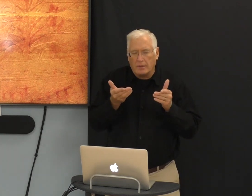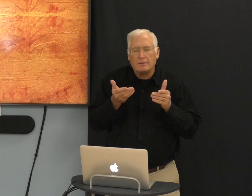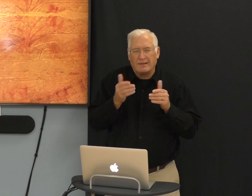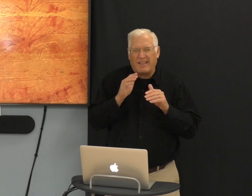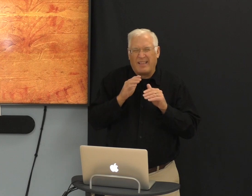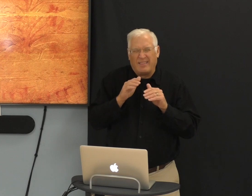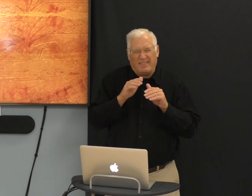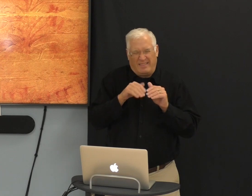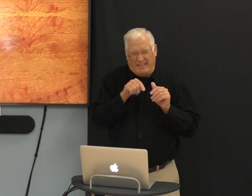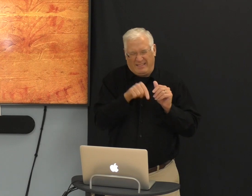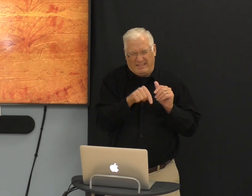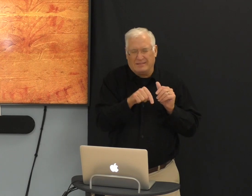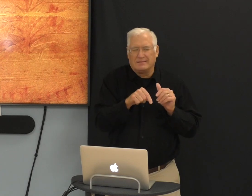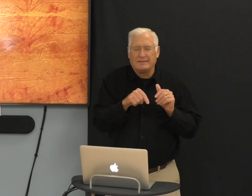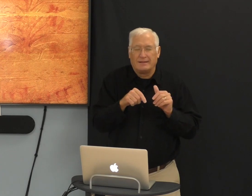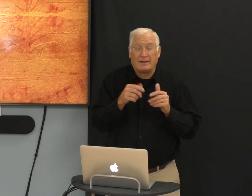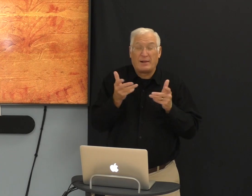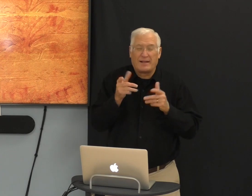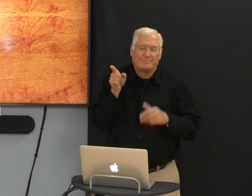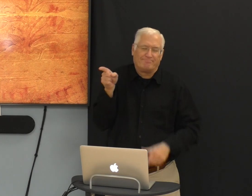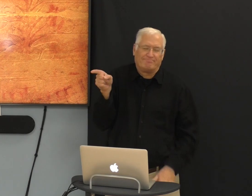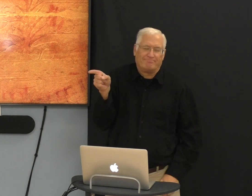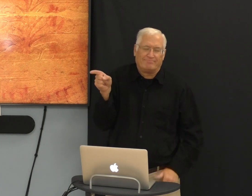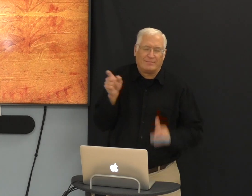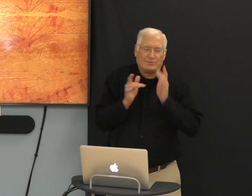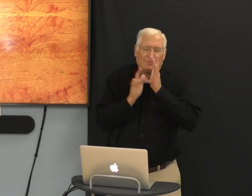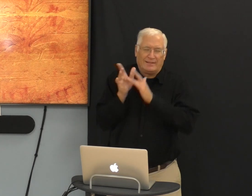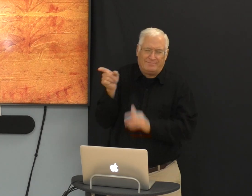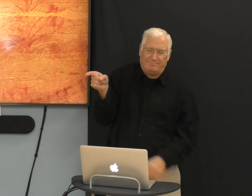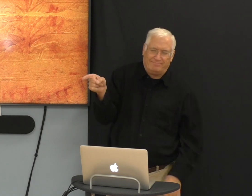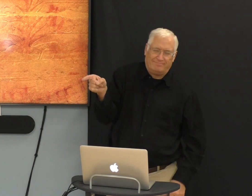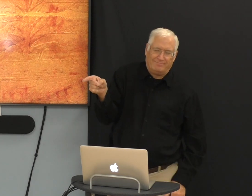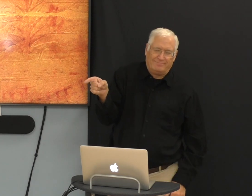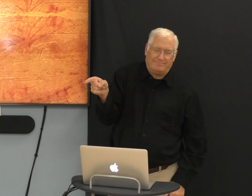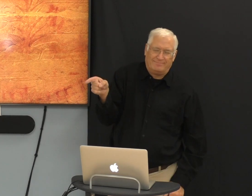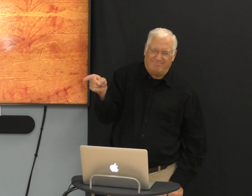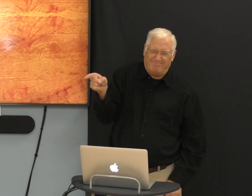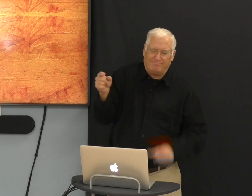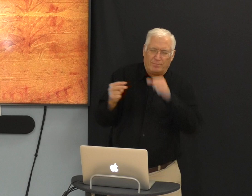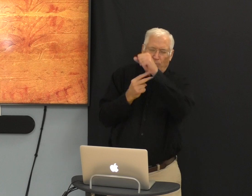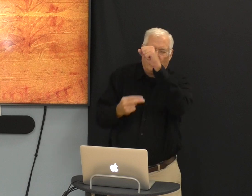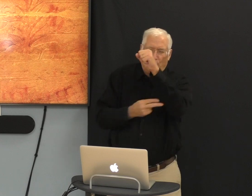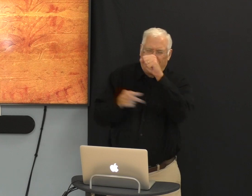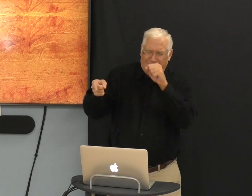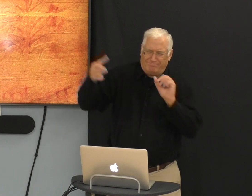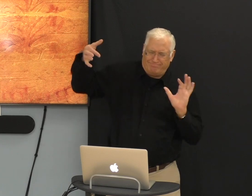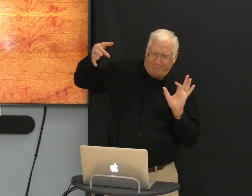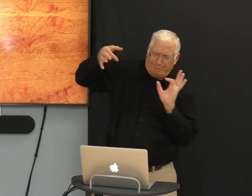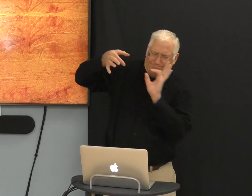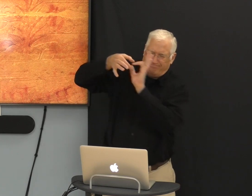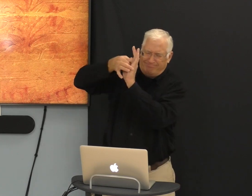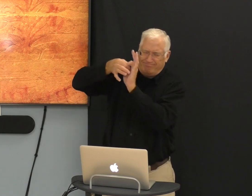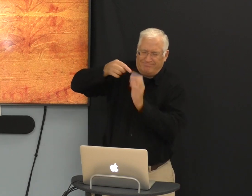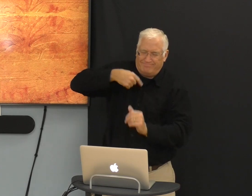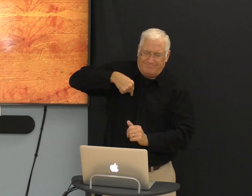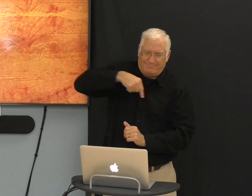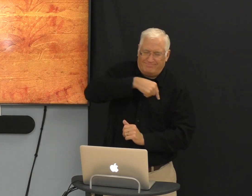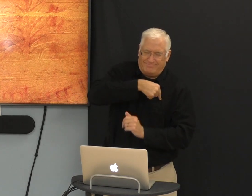things than these. He's talking about Jesus. He's the bridge. He's the